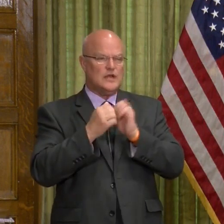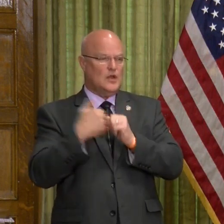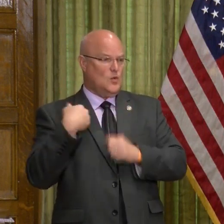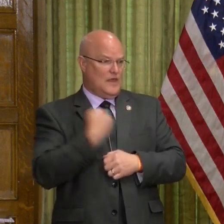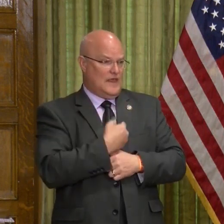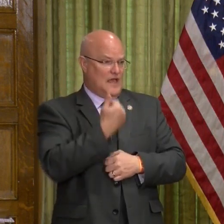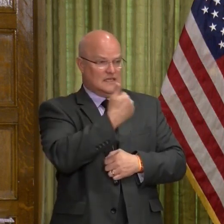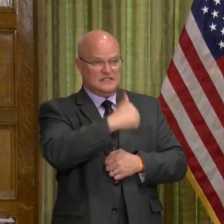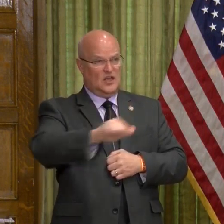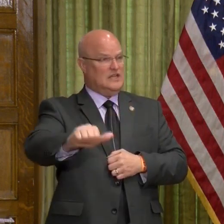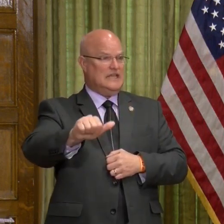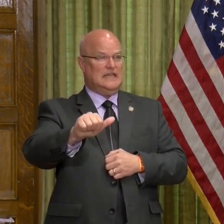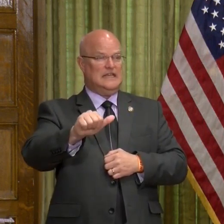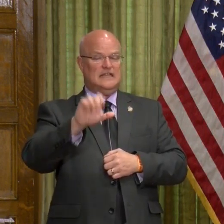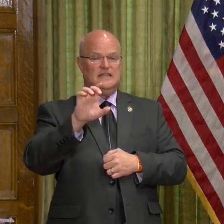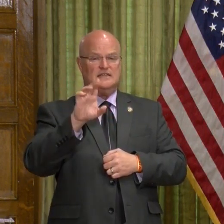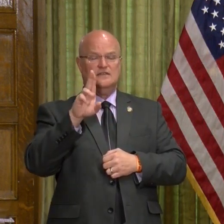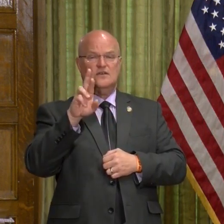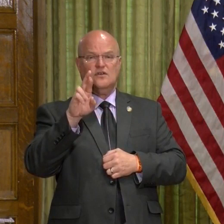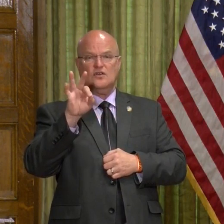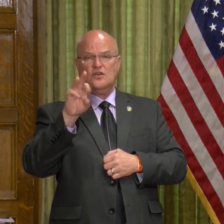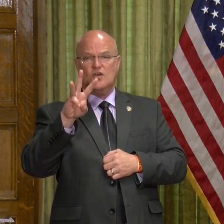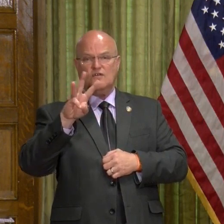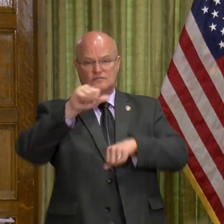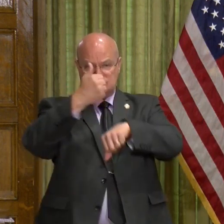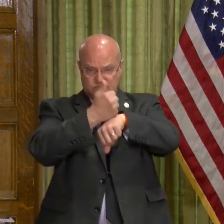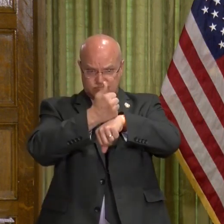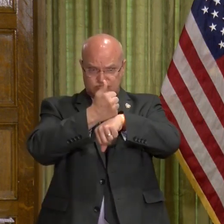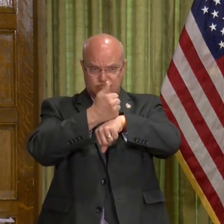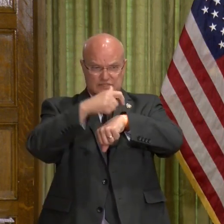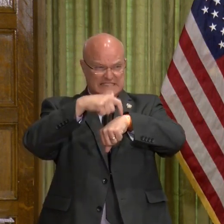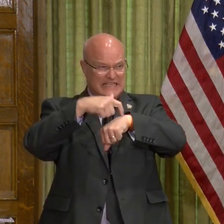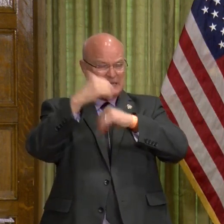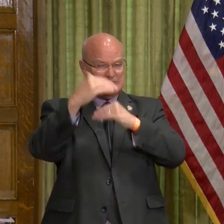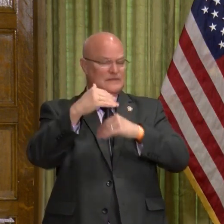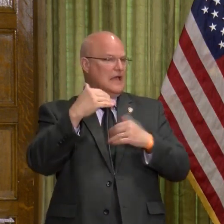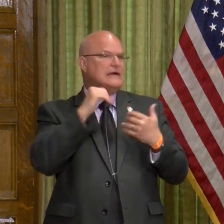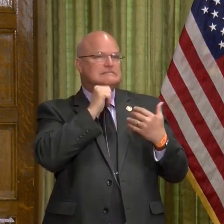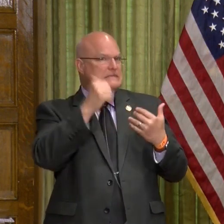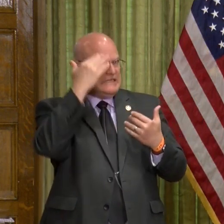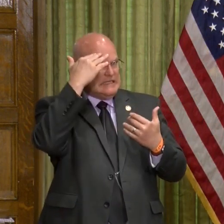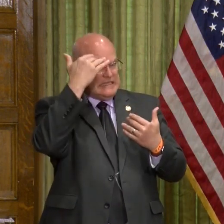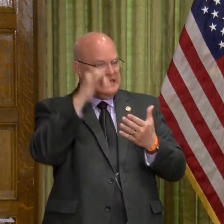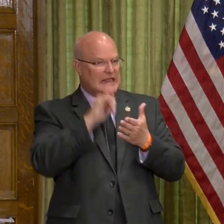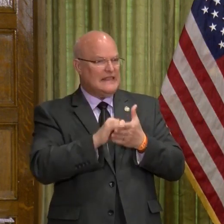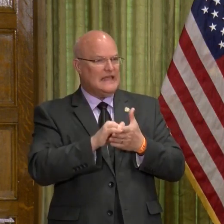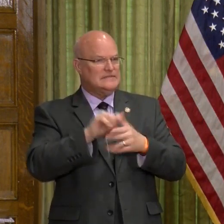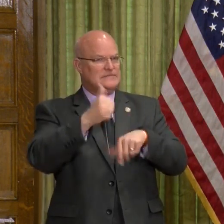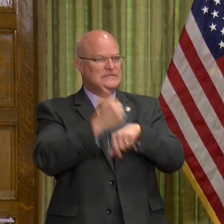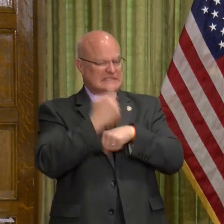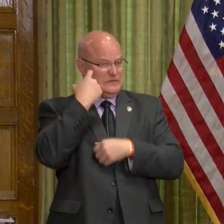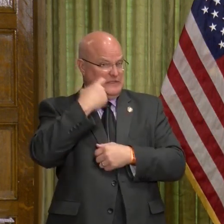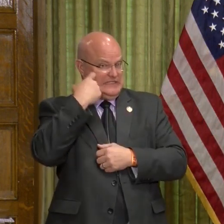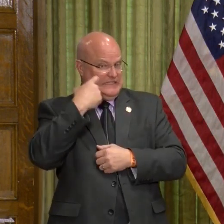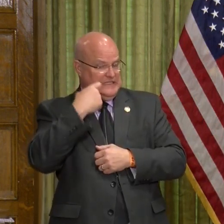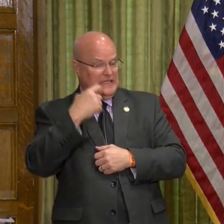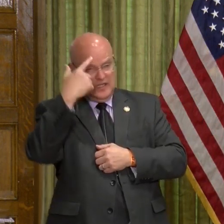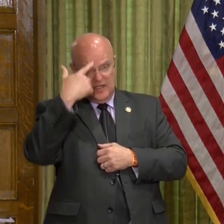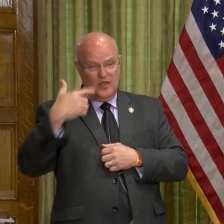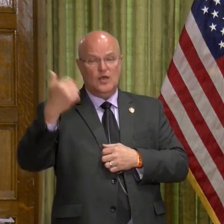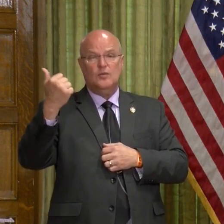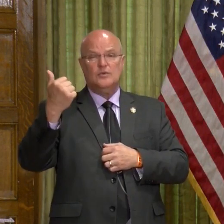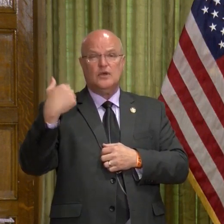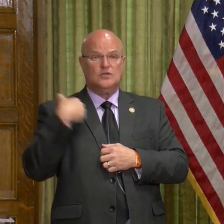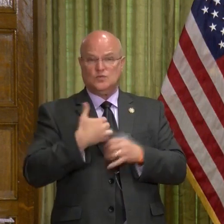on any curfews that have been put into place. I'm not aware of any that's been put into place recently because